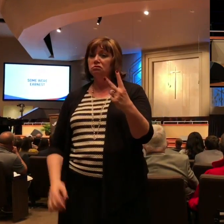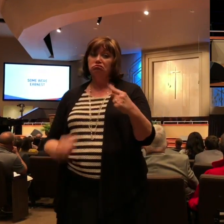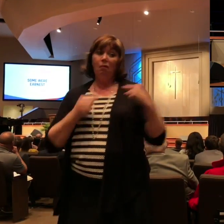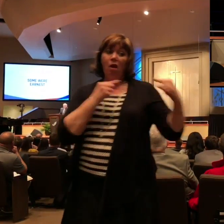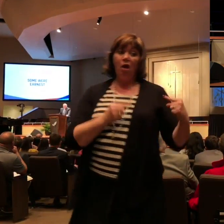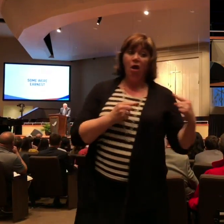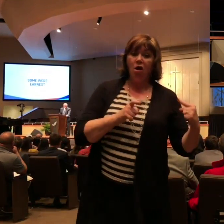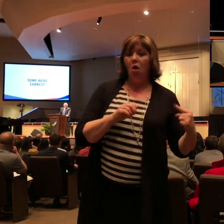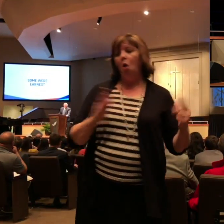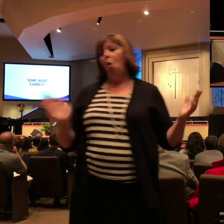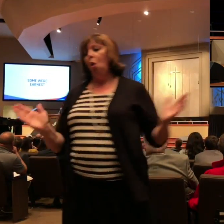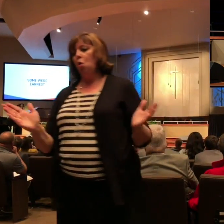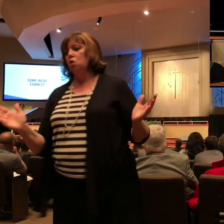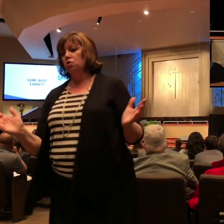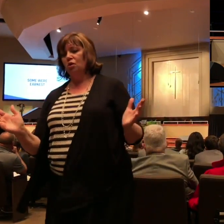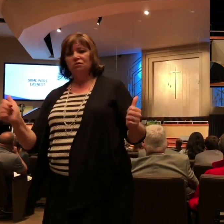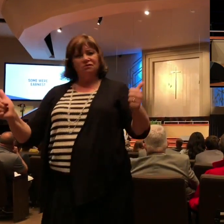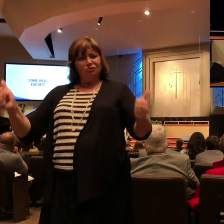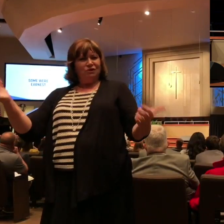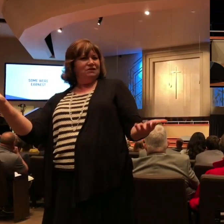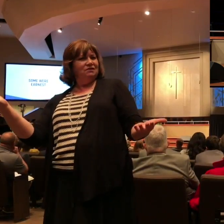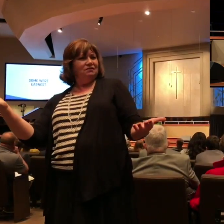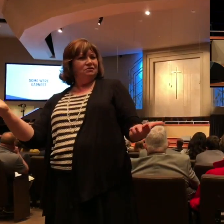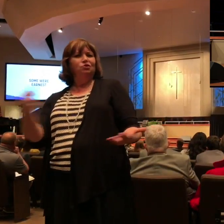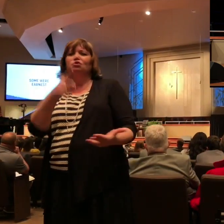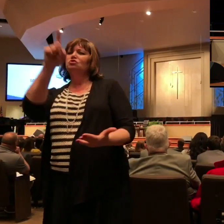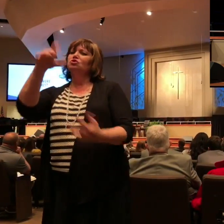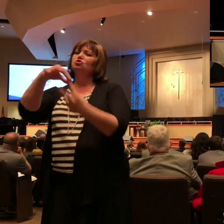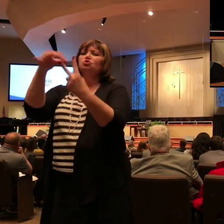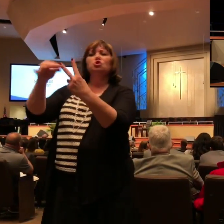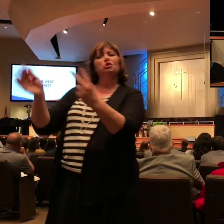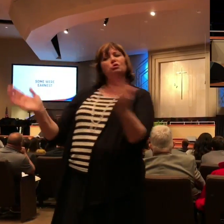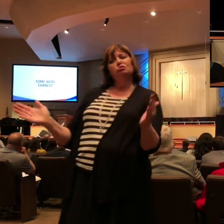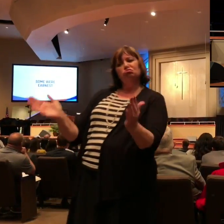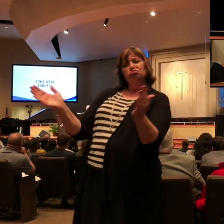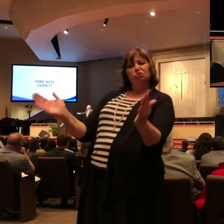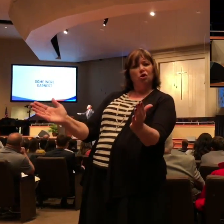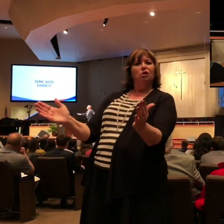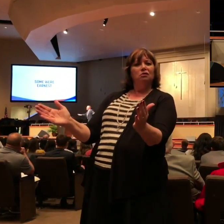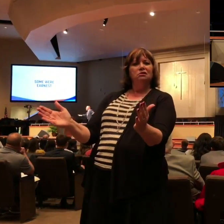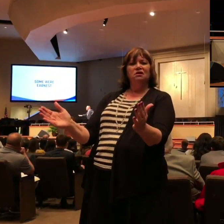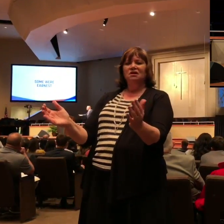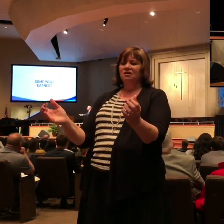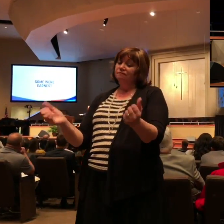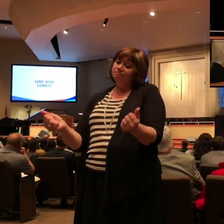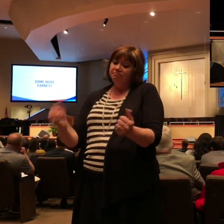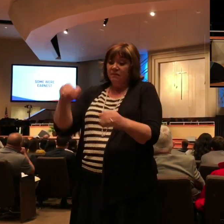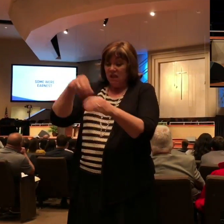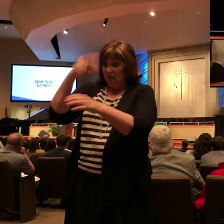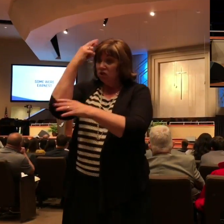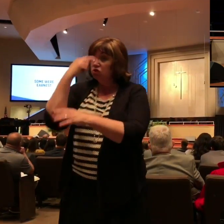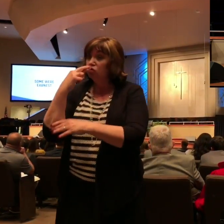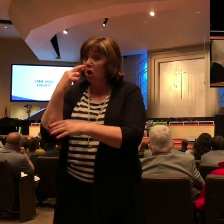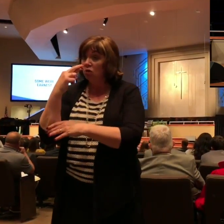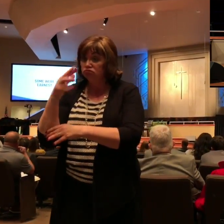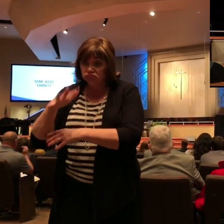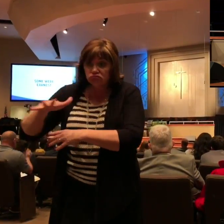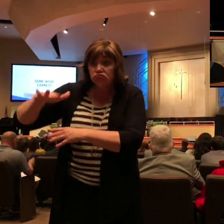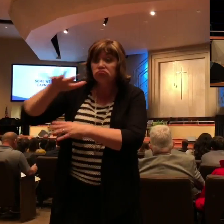Decide to be an encourager. There's all kinds of believers in Rome and everybody's talking